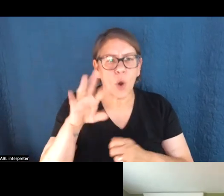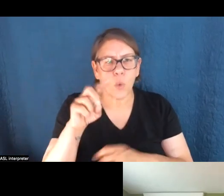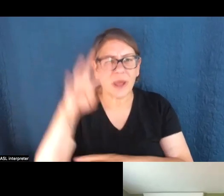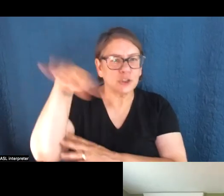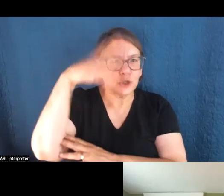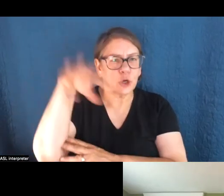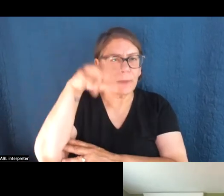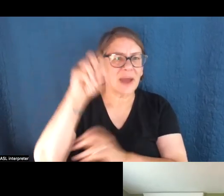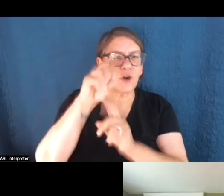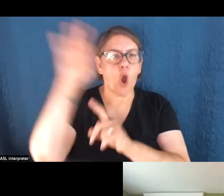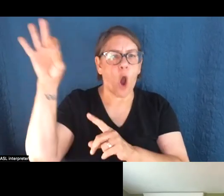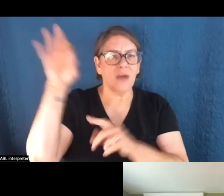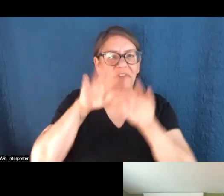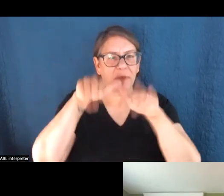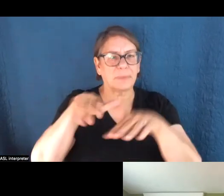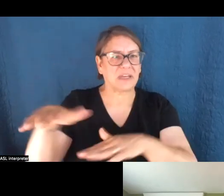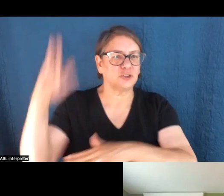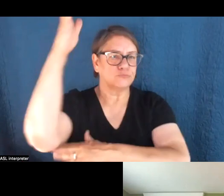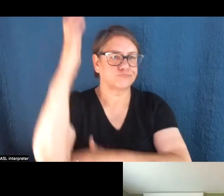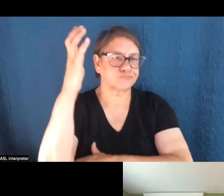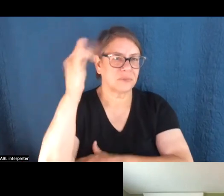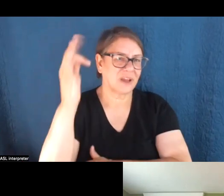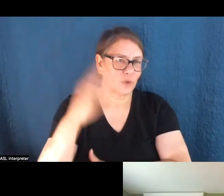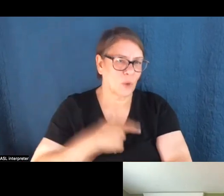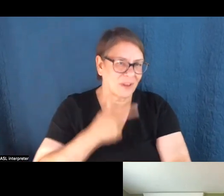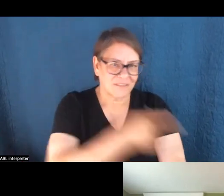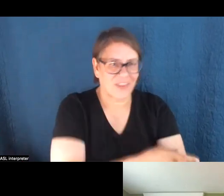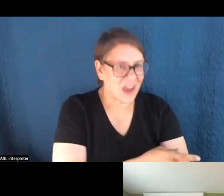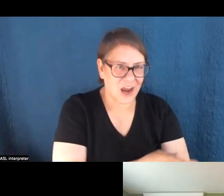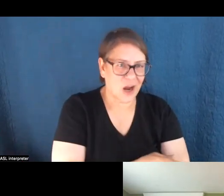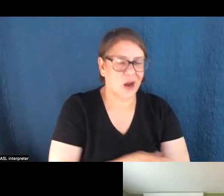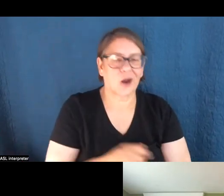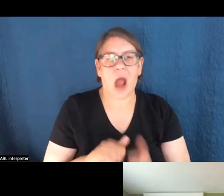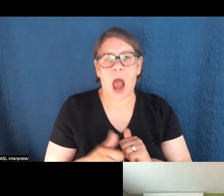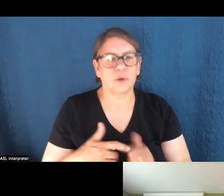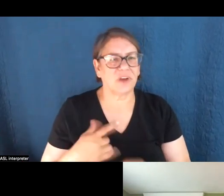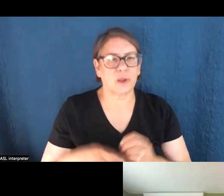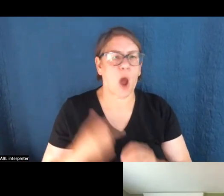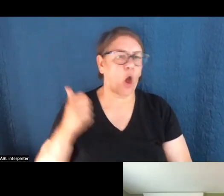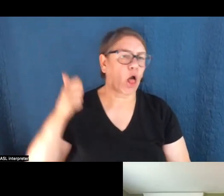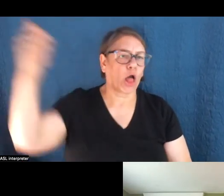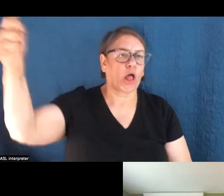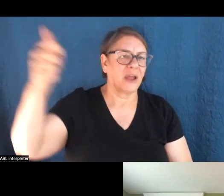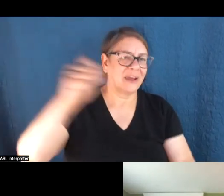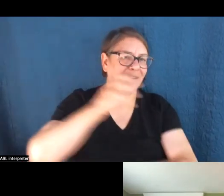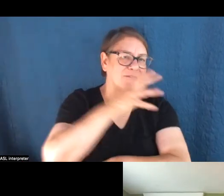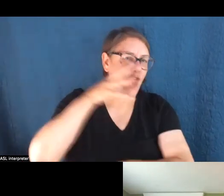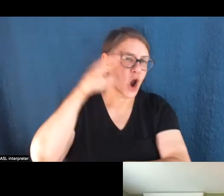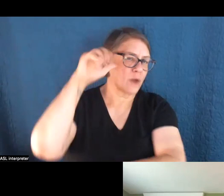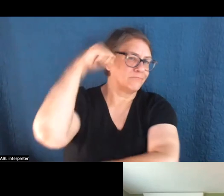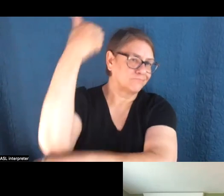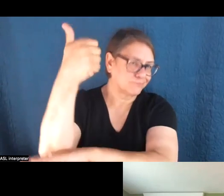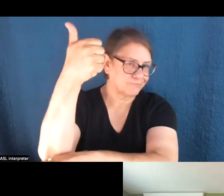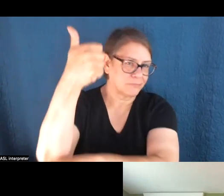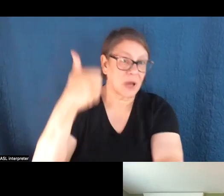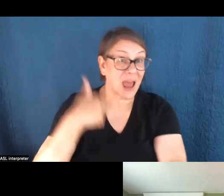coast, if you live on the coast or a solar farm outside your community, if you live somewhere rural and, you how do you feel about that? And then, and then I, you know, read through those responses, which